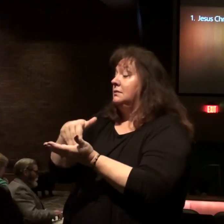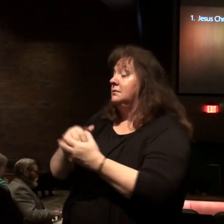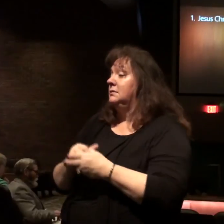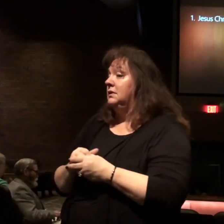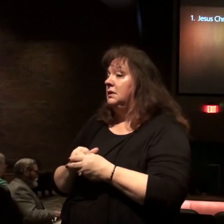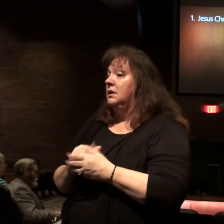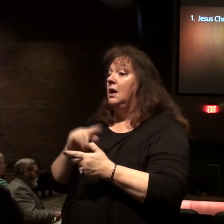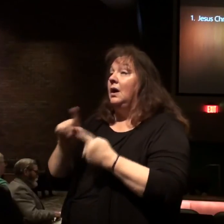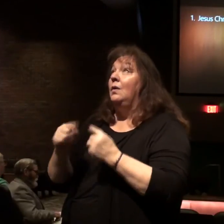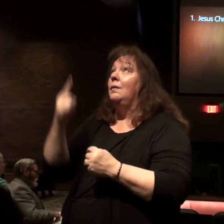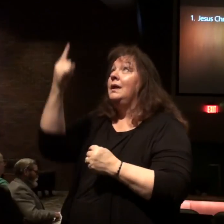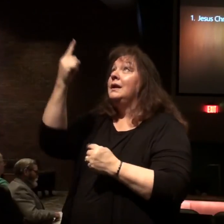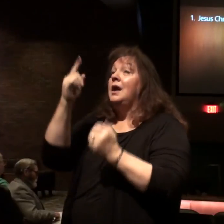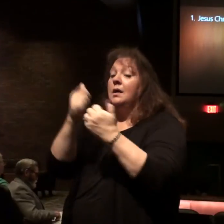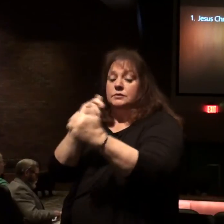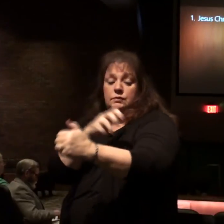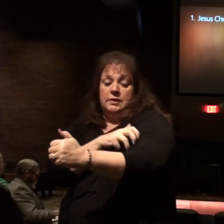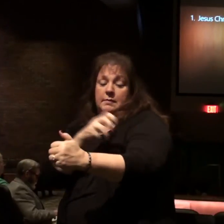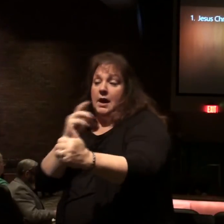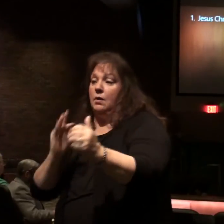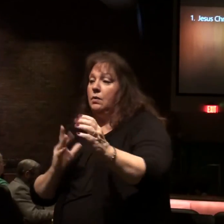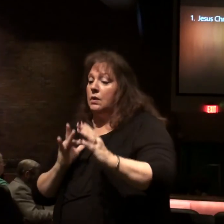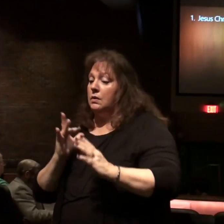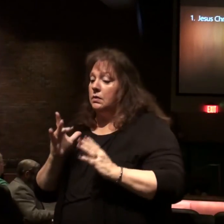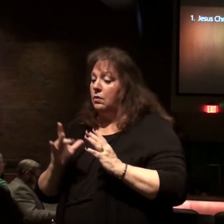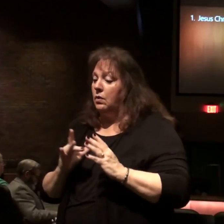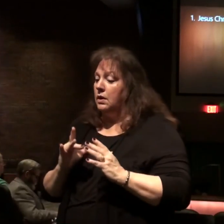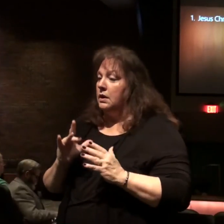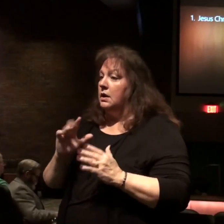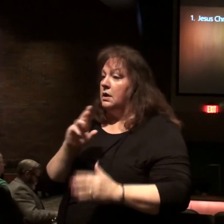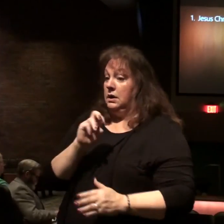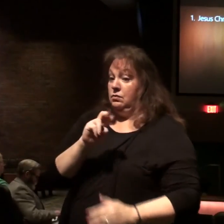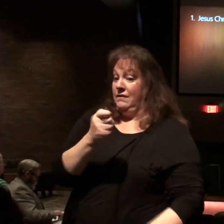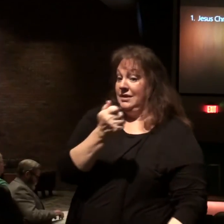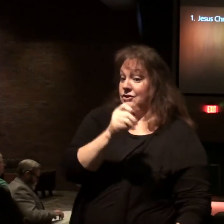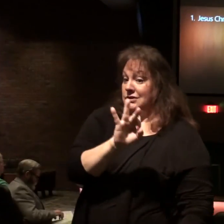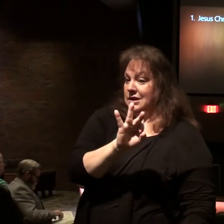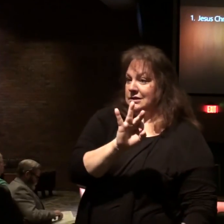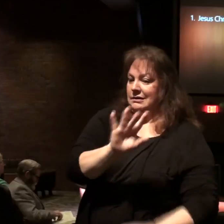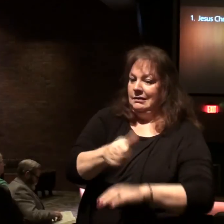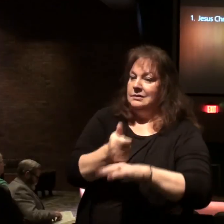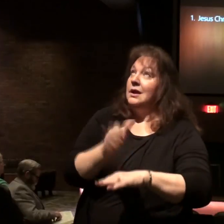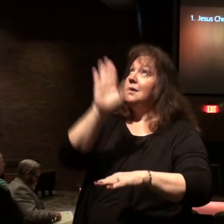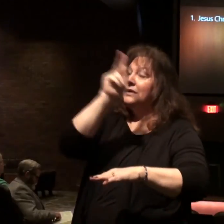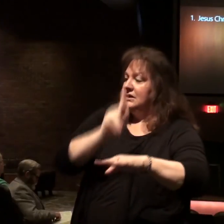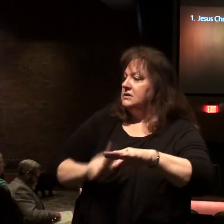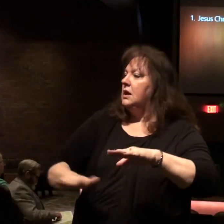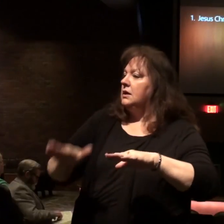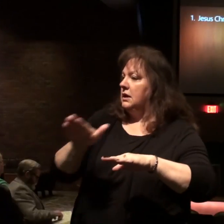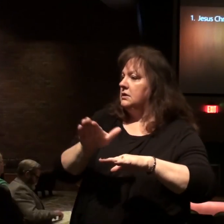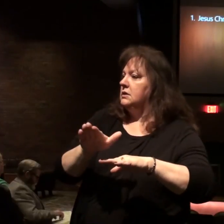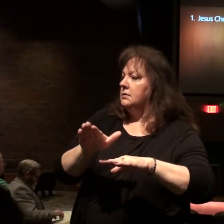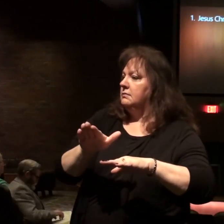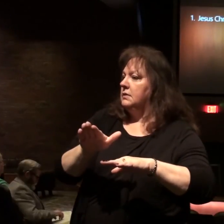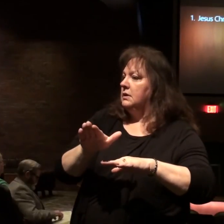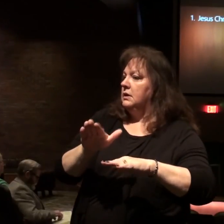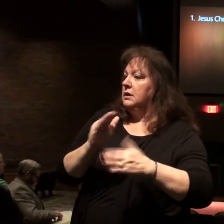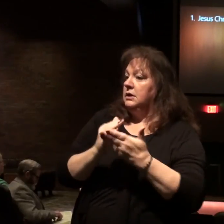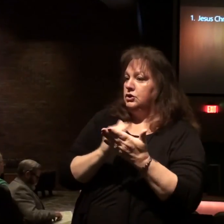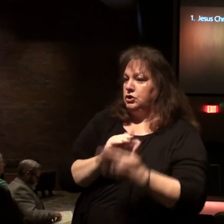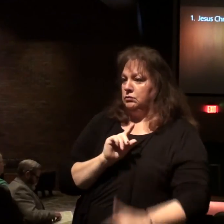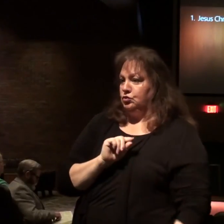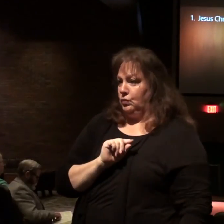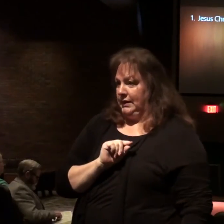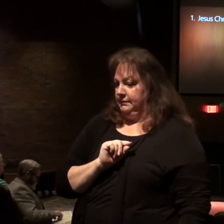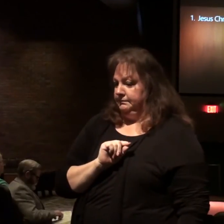when he comes in power and great glory which will be chapter 19 and establishes a kingdom in chapter 20